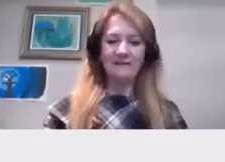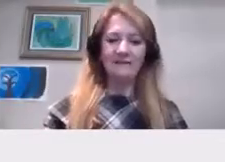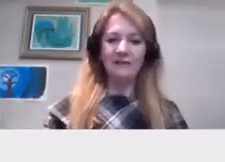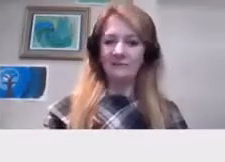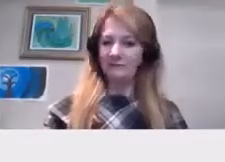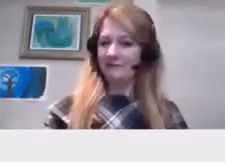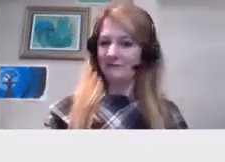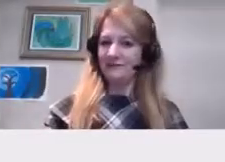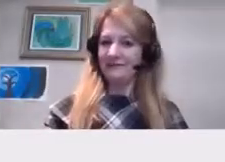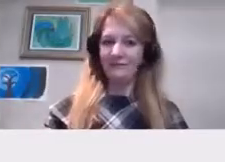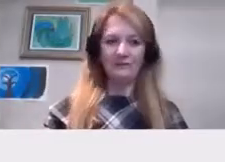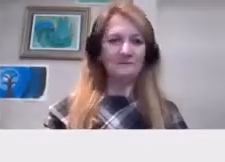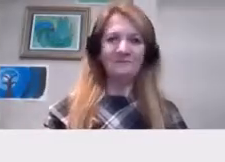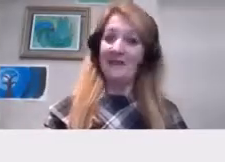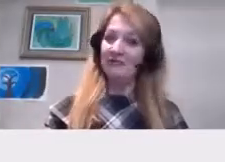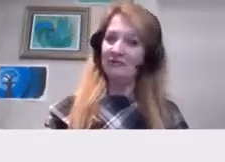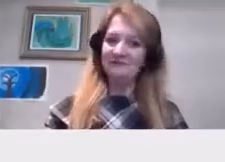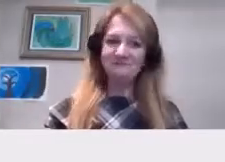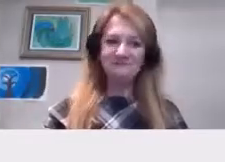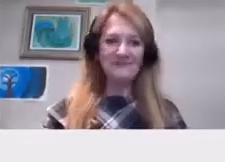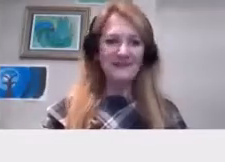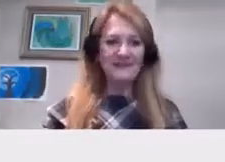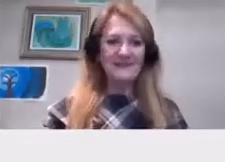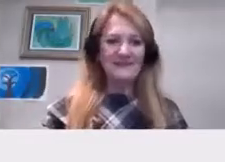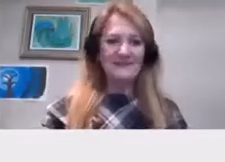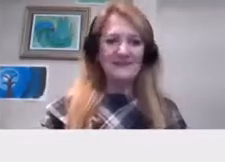for human resources or HR.